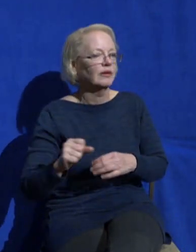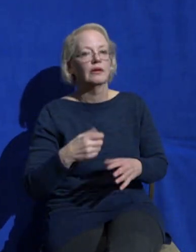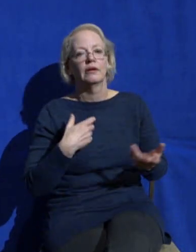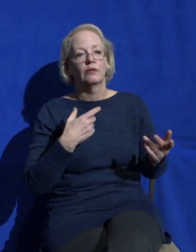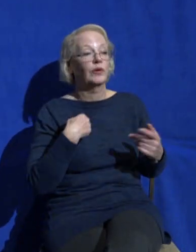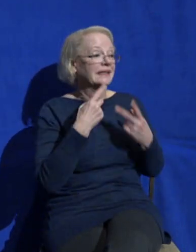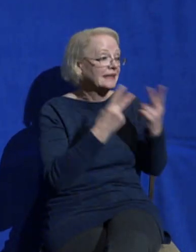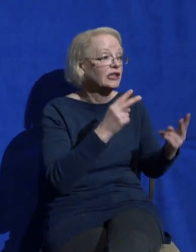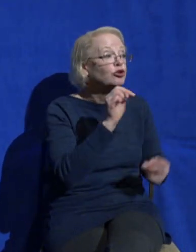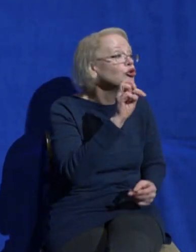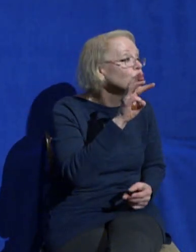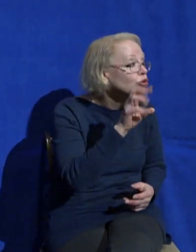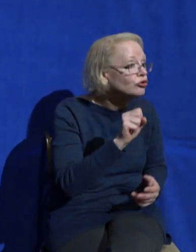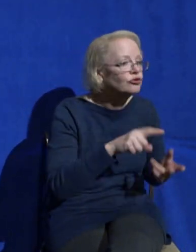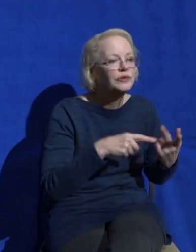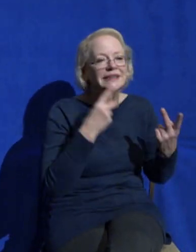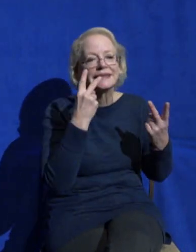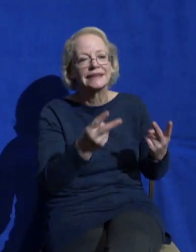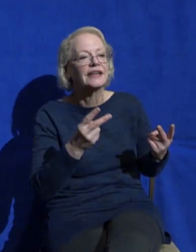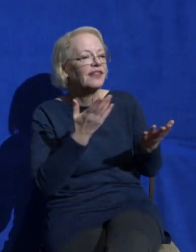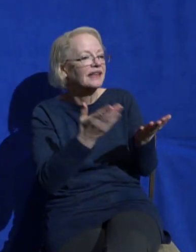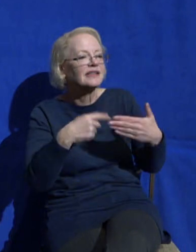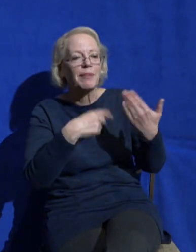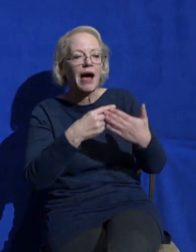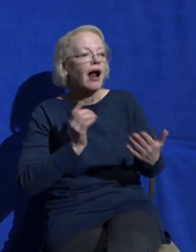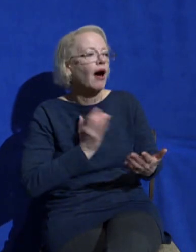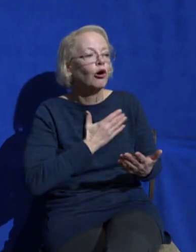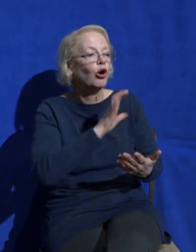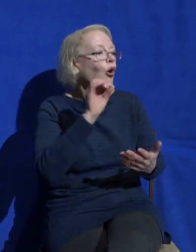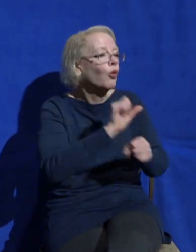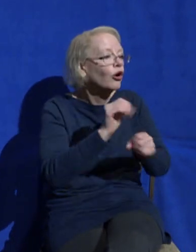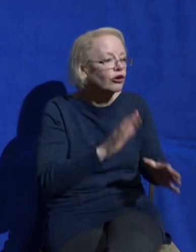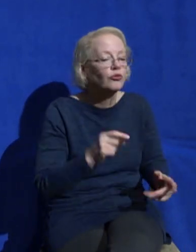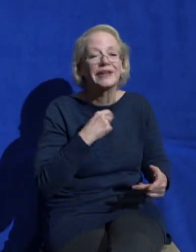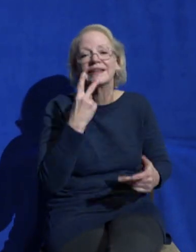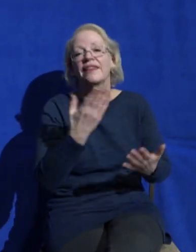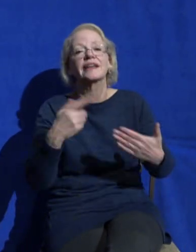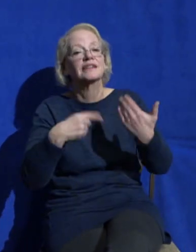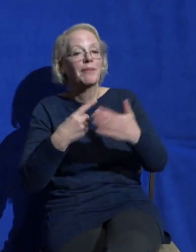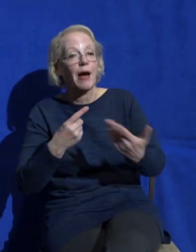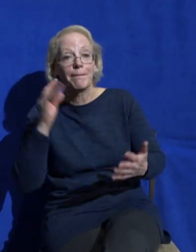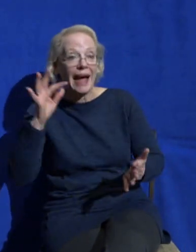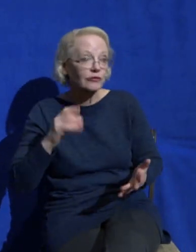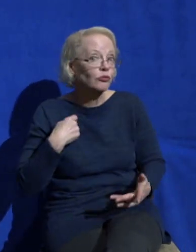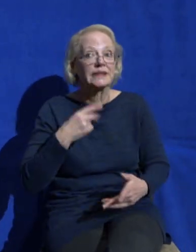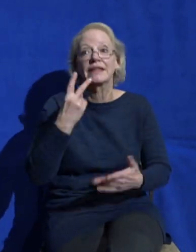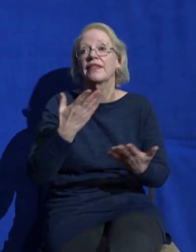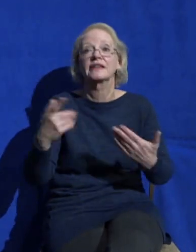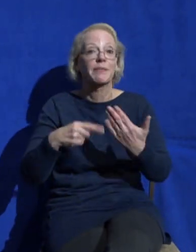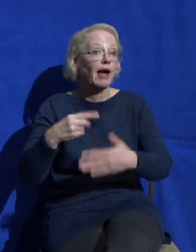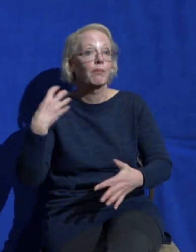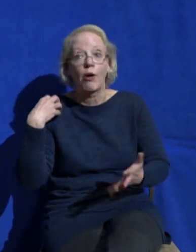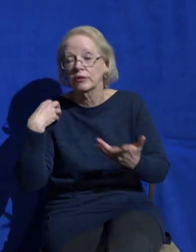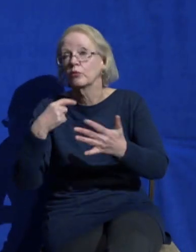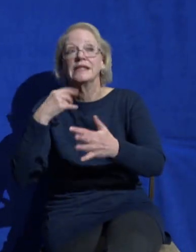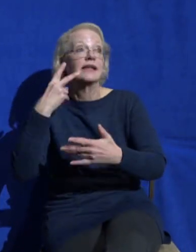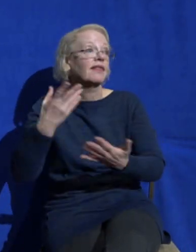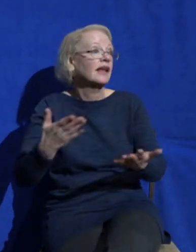and co-workers bosses and parents and professors and therapists and pastors and crying children the voice of the CDC and the BBC